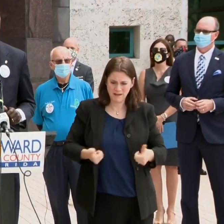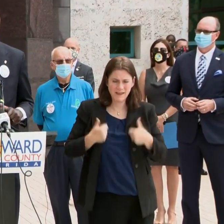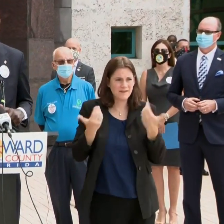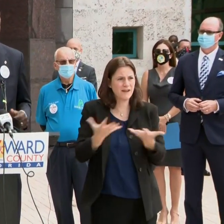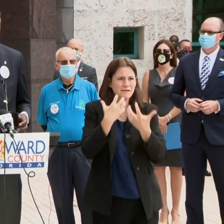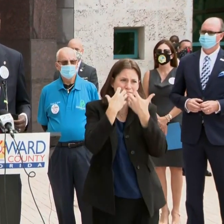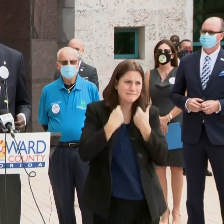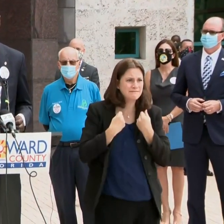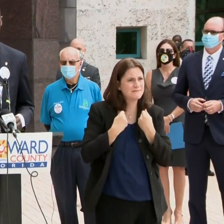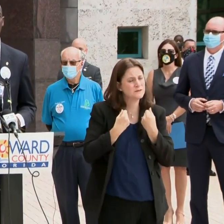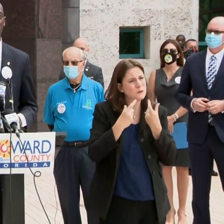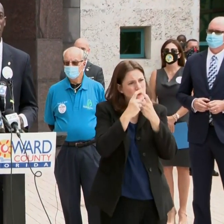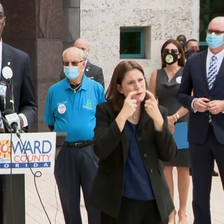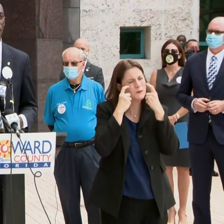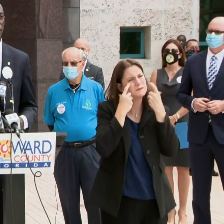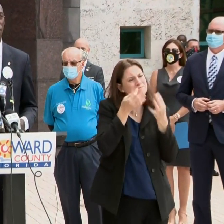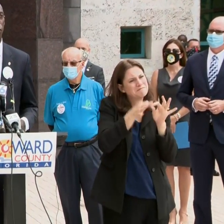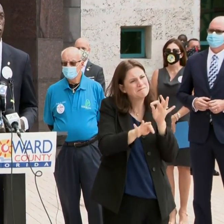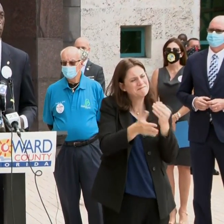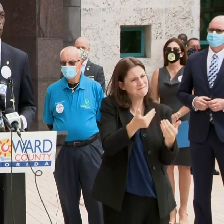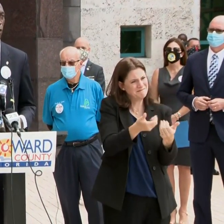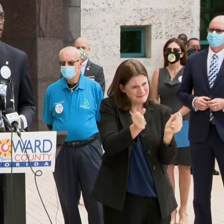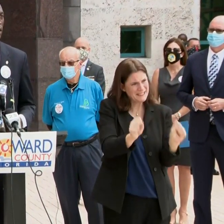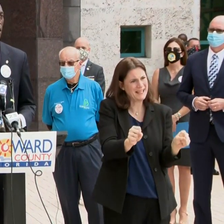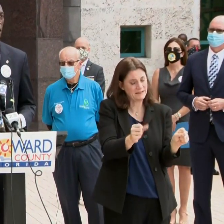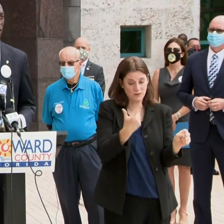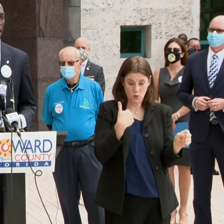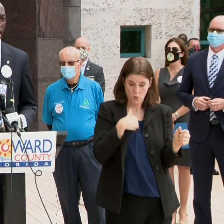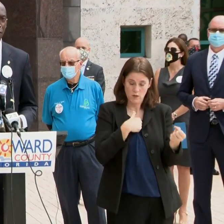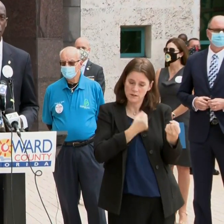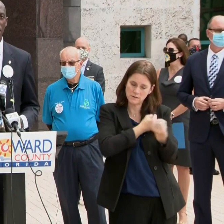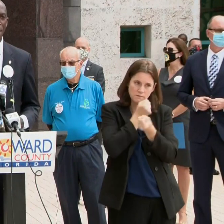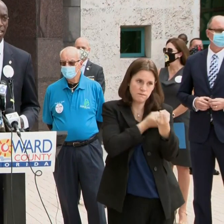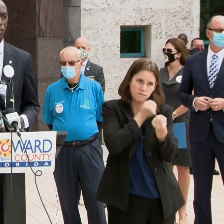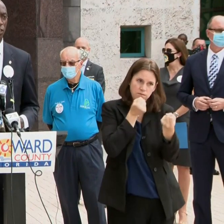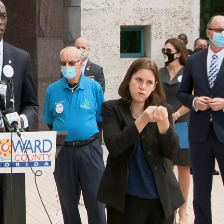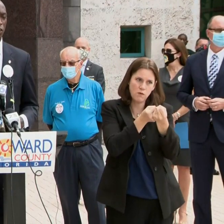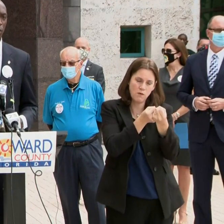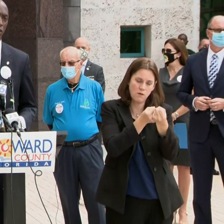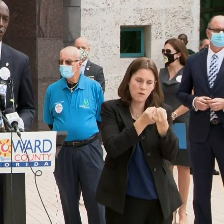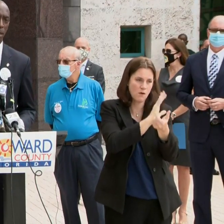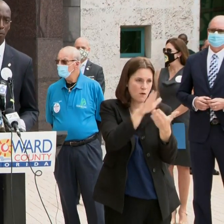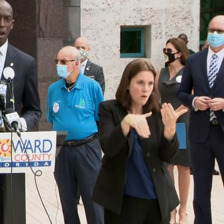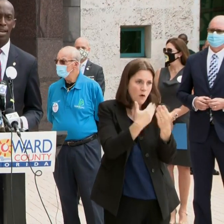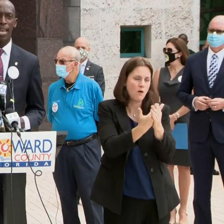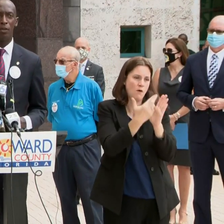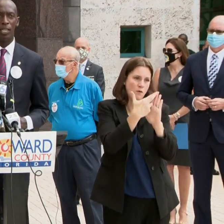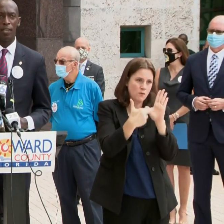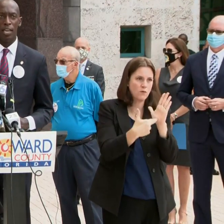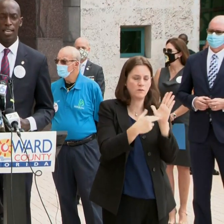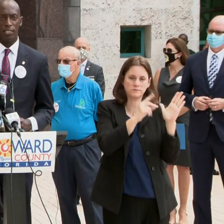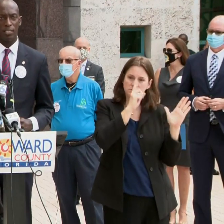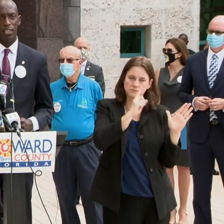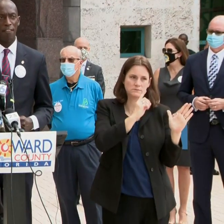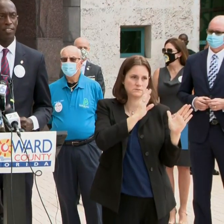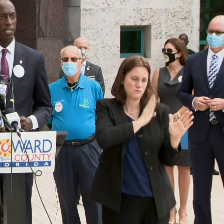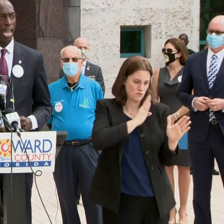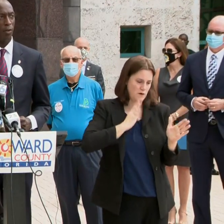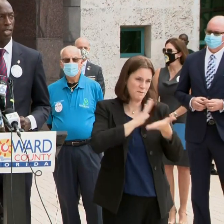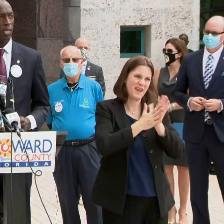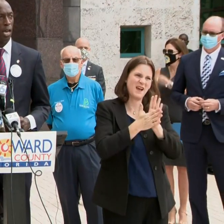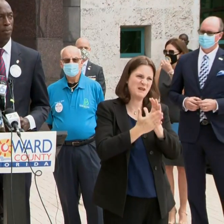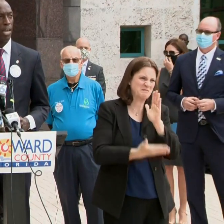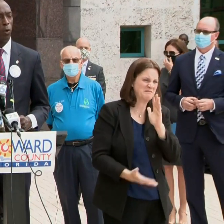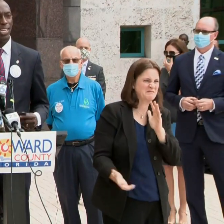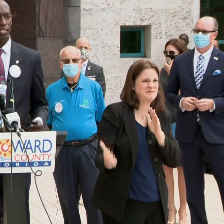everyone for their compliance in the city of Myanmar is in full support of every measure to ensure that Broward County is the safest